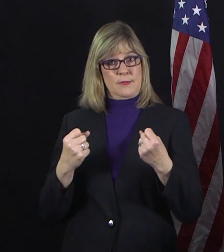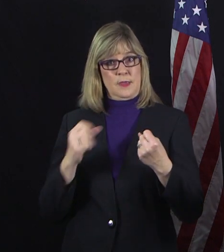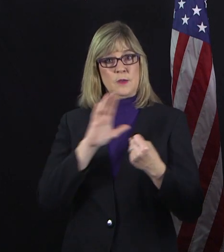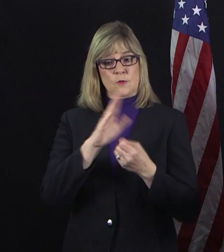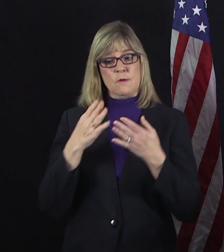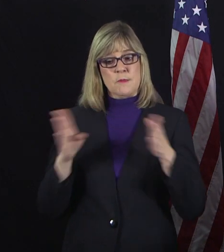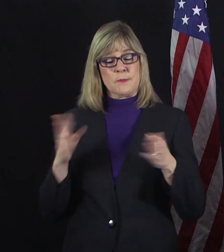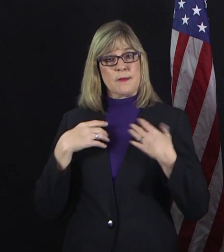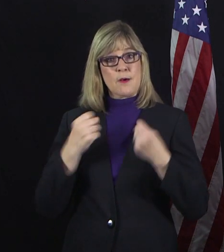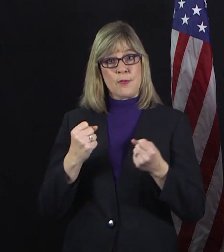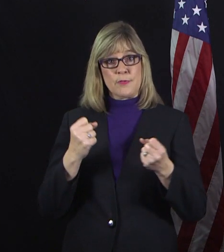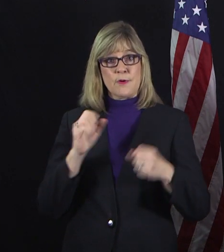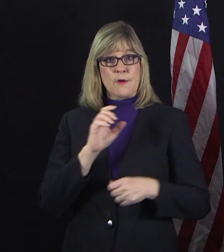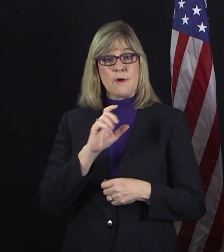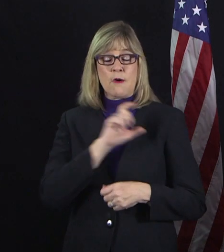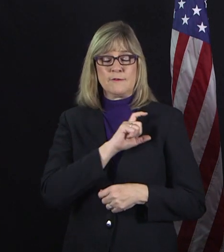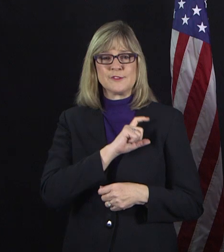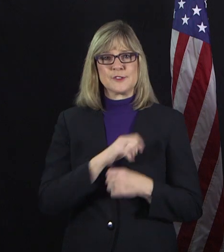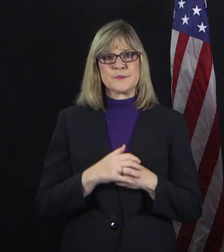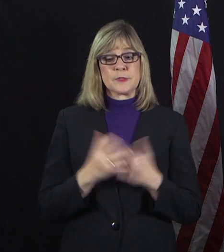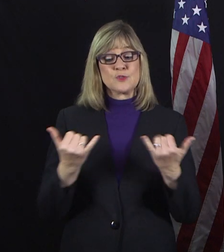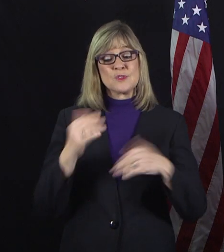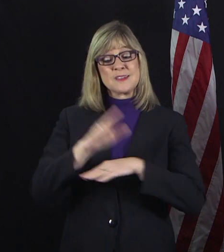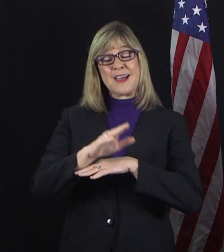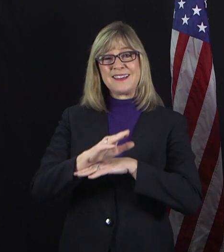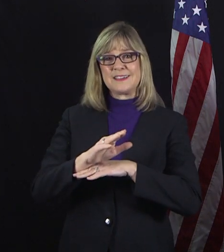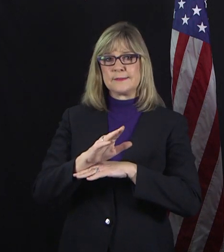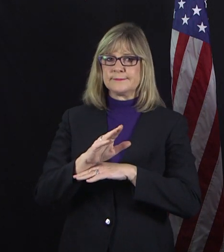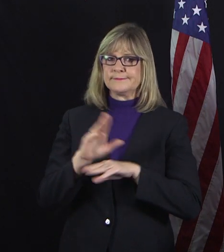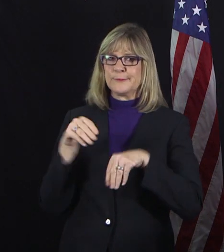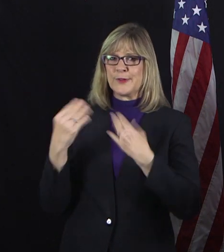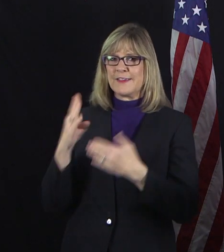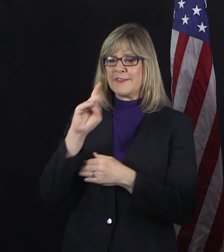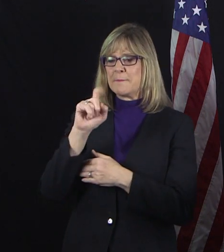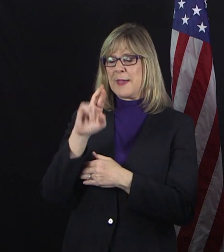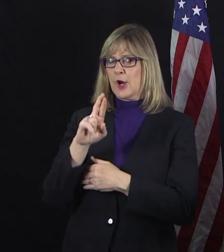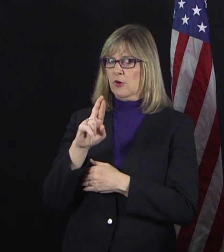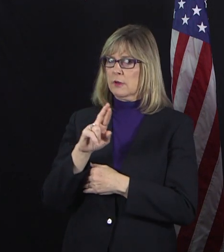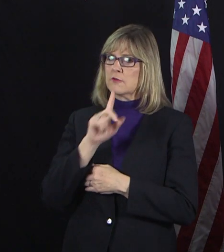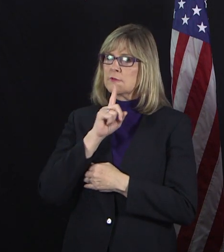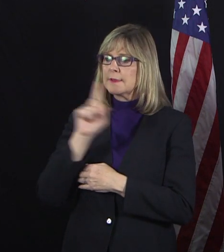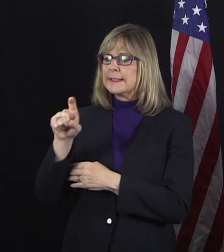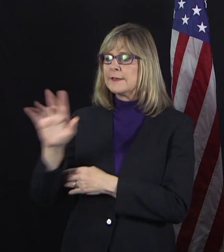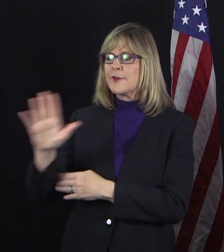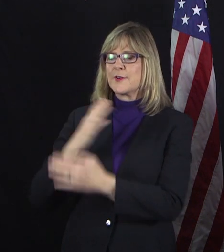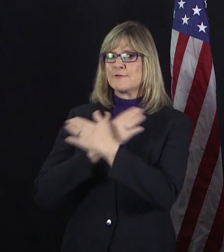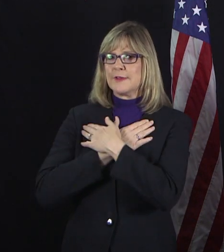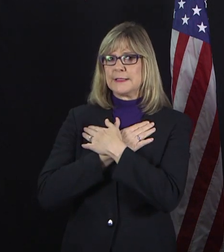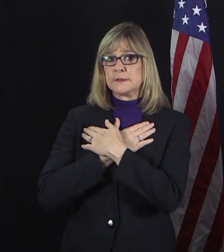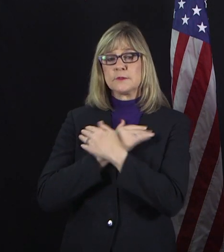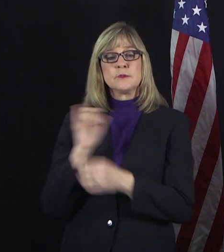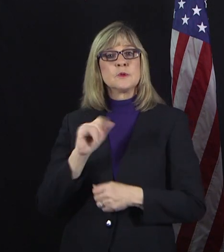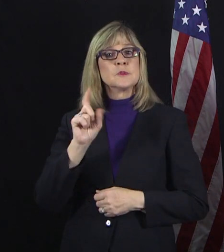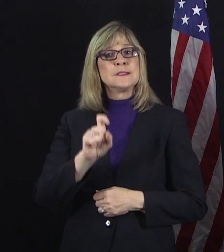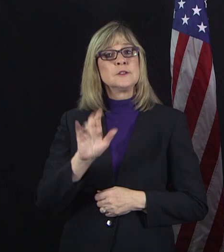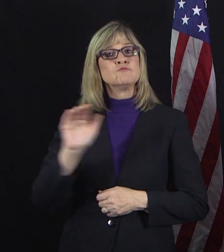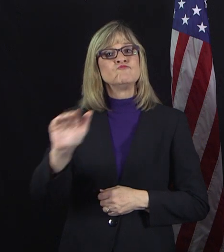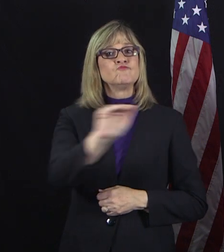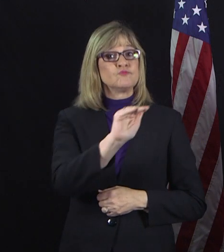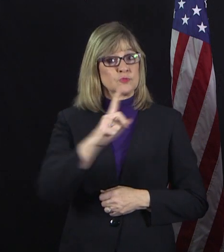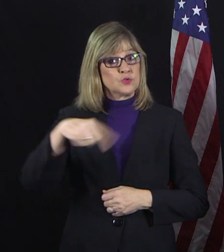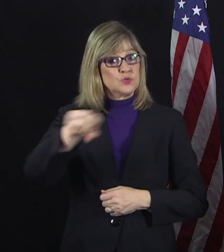we've given the mayor a much needed rest and we think that we should remind all of you at the same time that